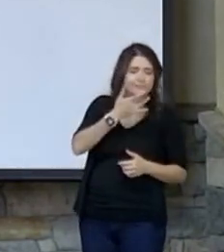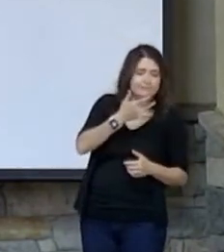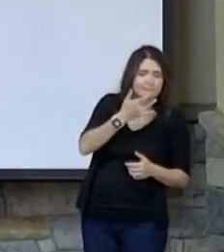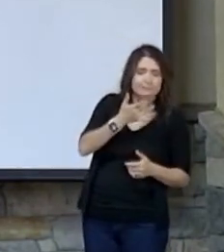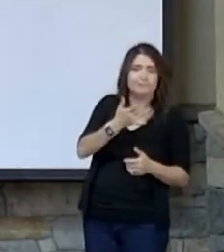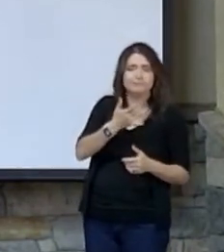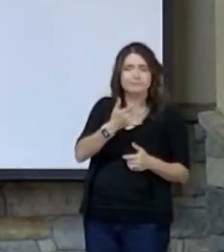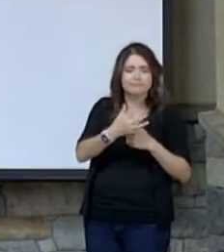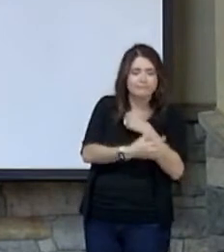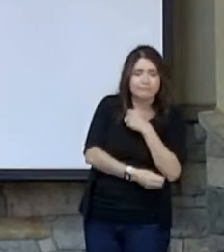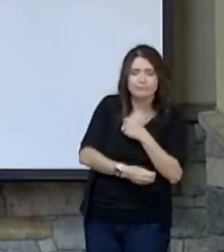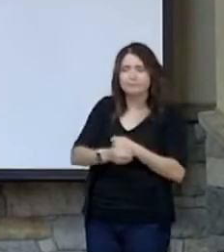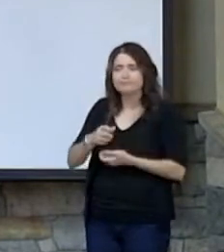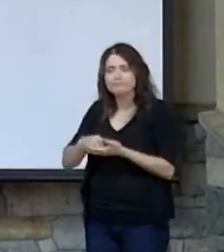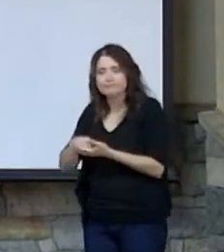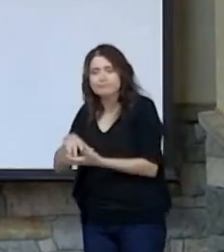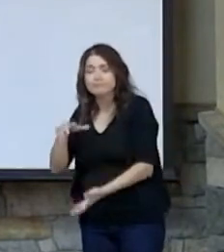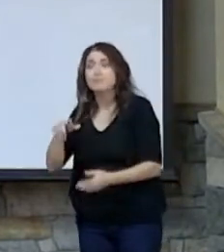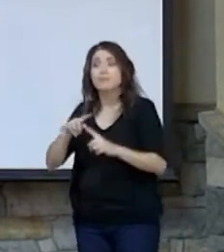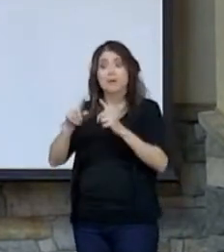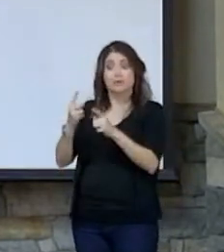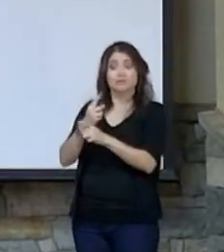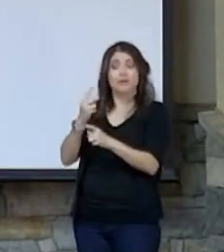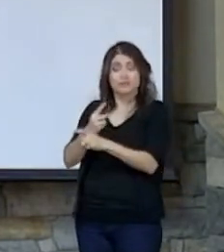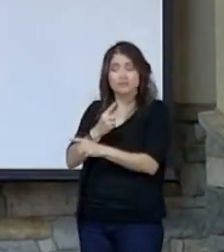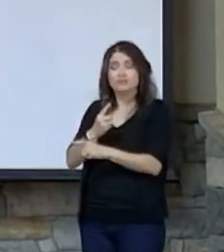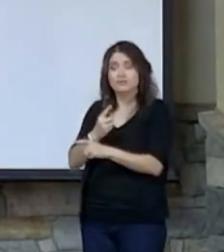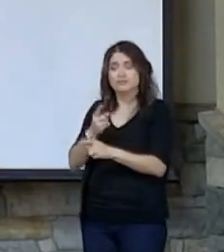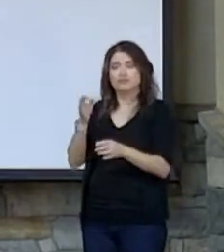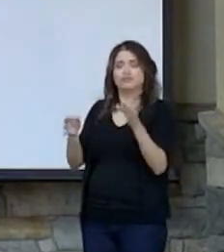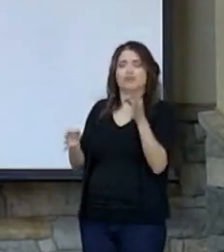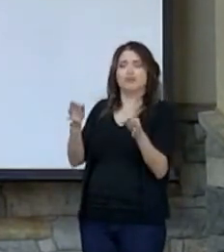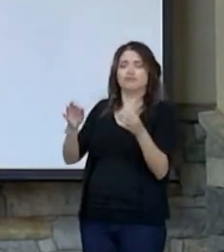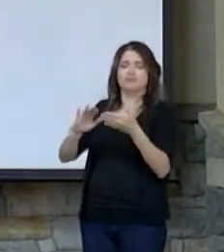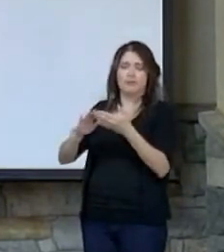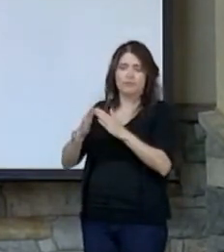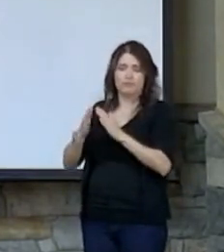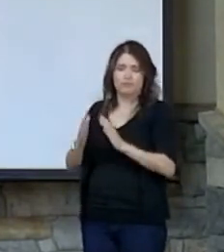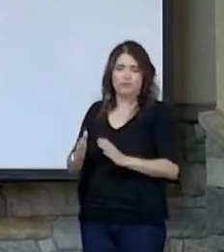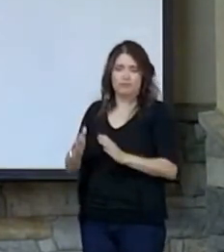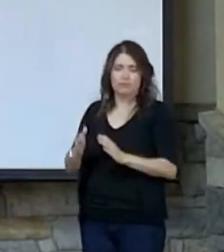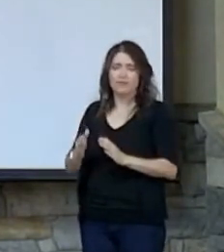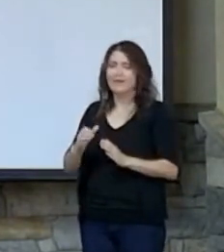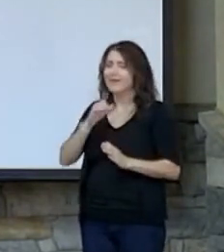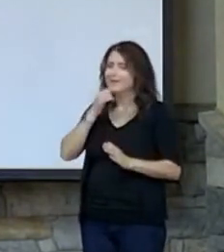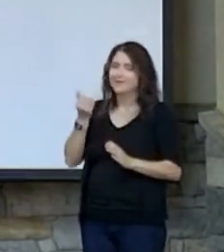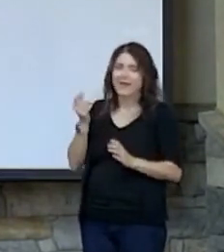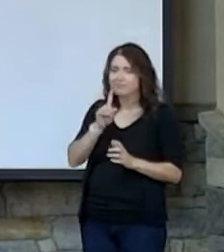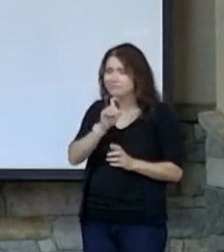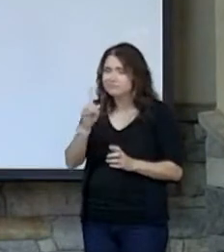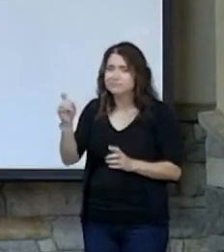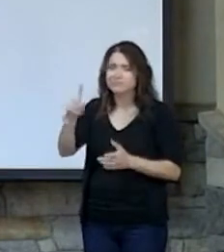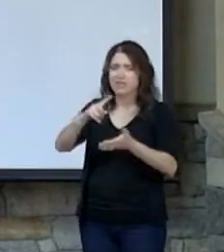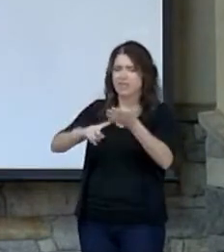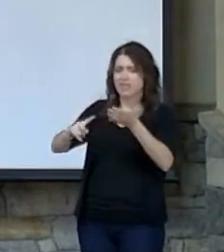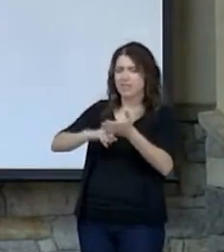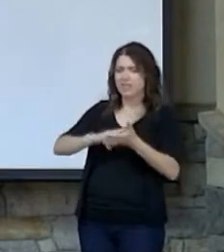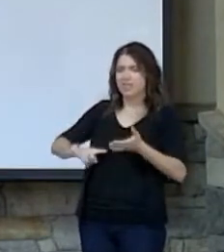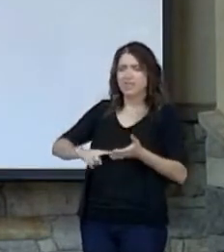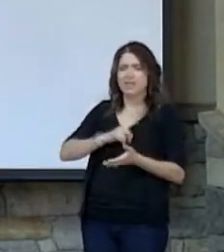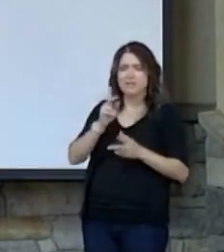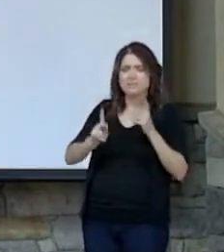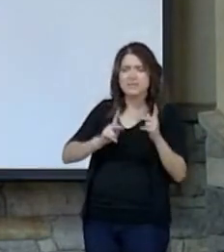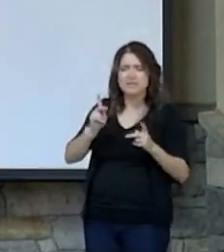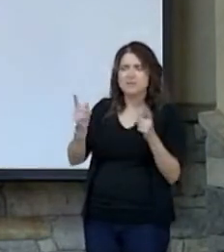great, but in righteousness shall you judge your neighbor. You shall not go around as a slanderer among your people,